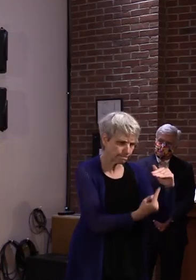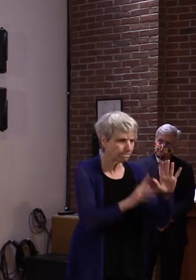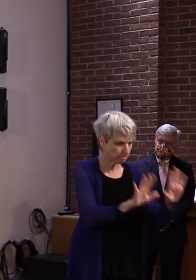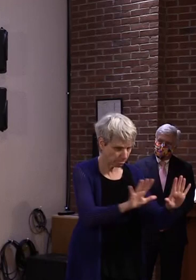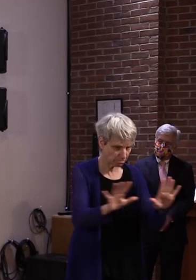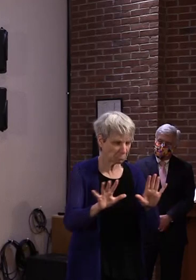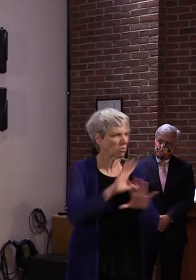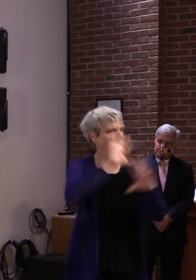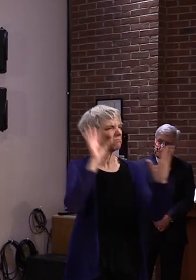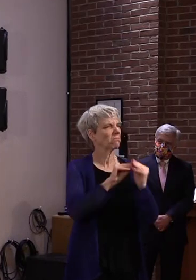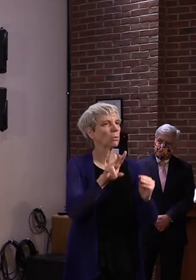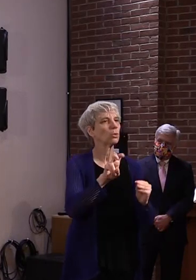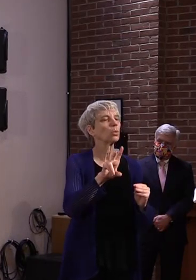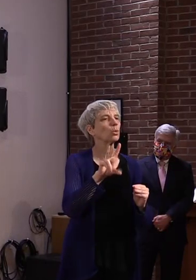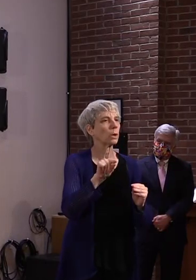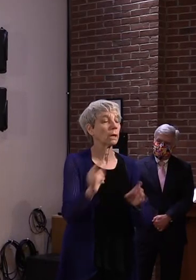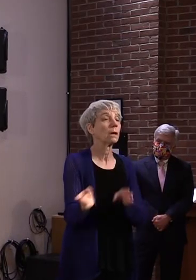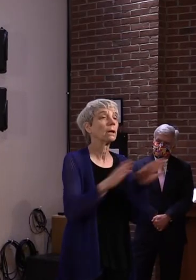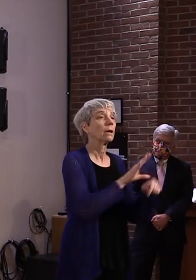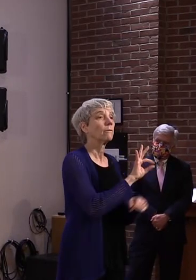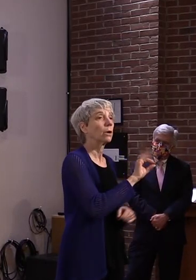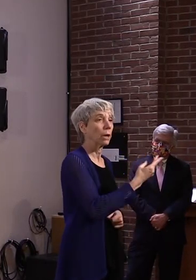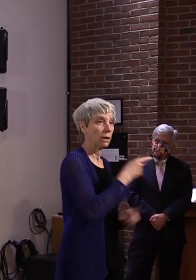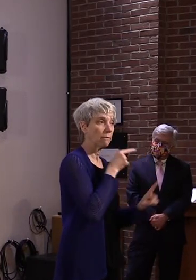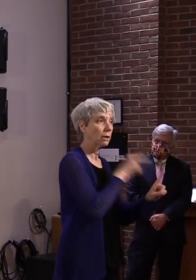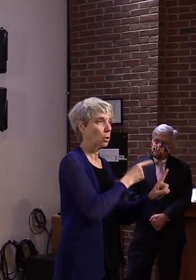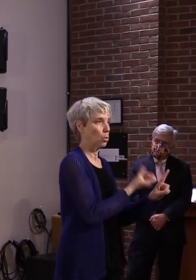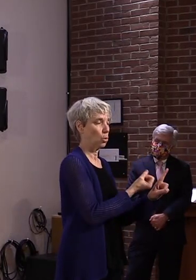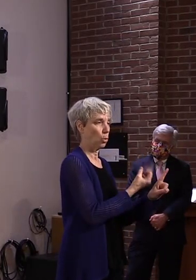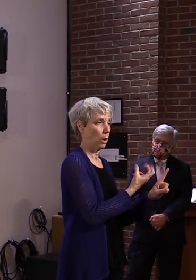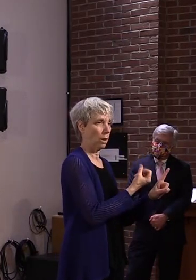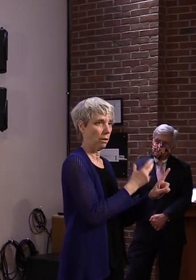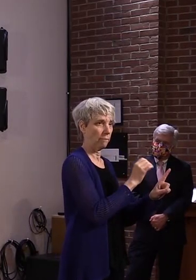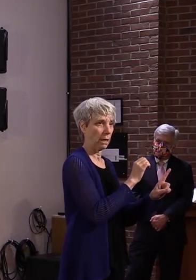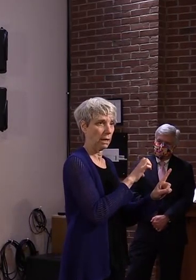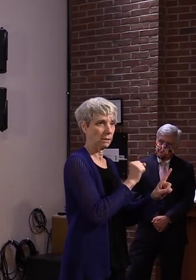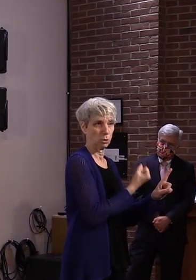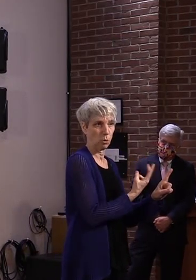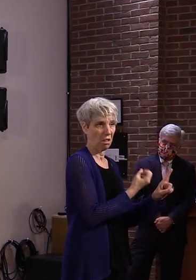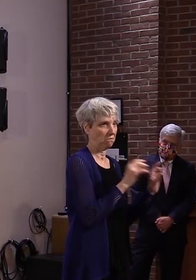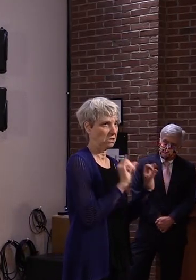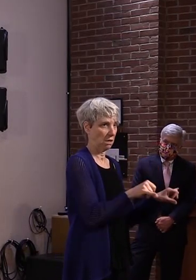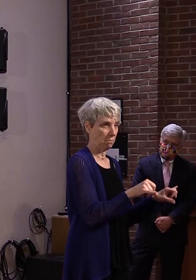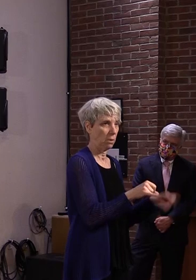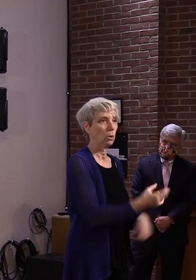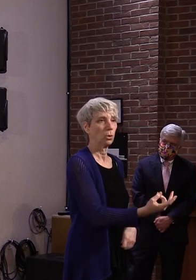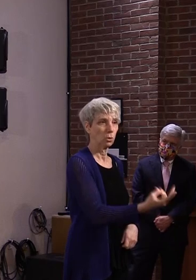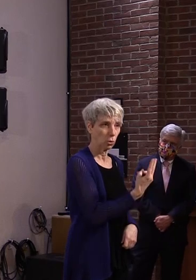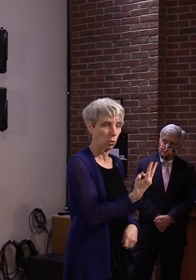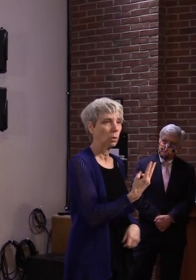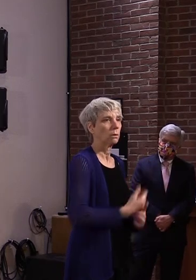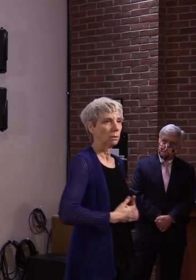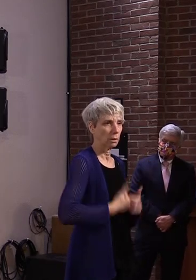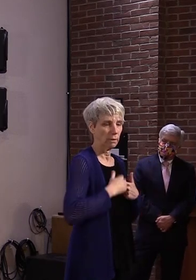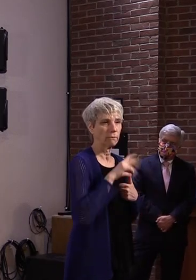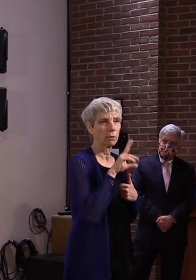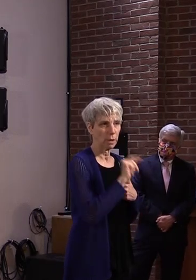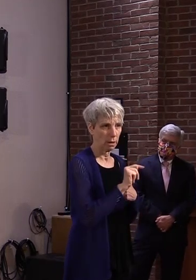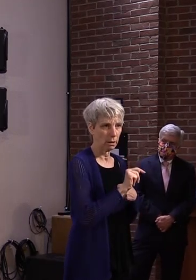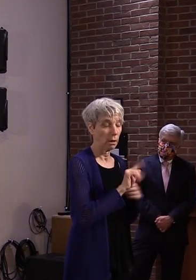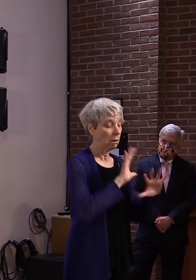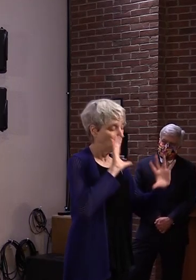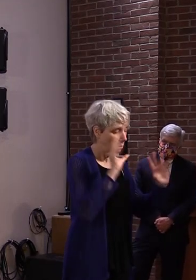Fairhaven continues to stand at 12 cases, only two of which are Vermont, 22